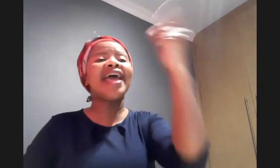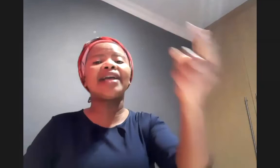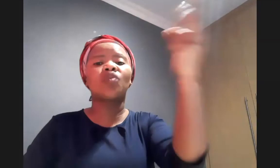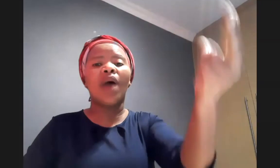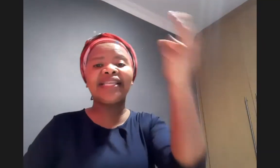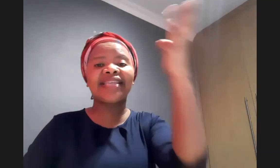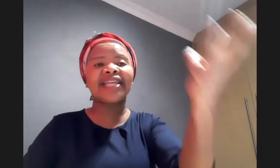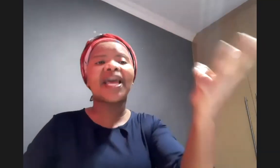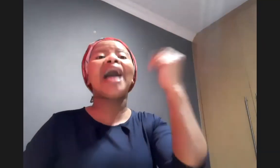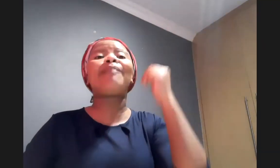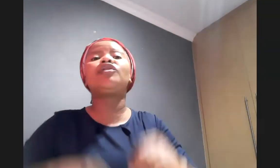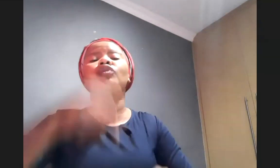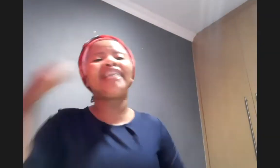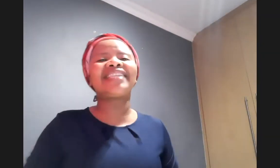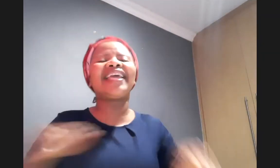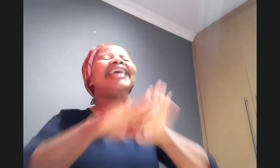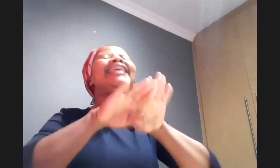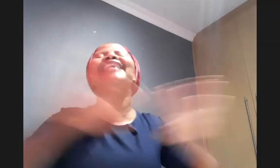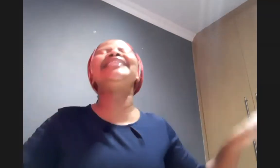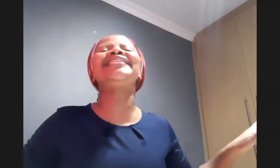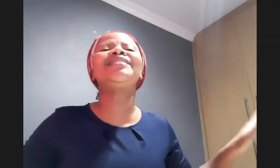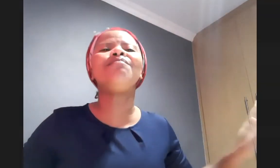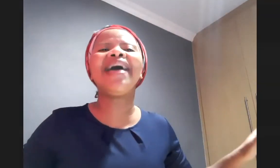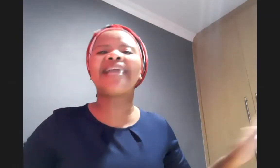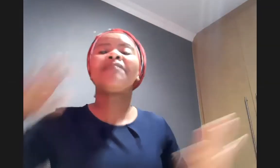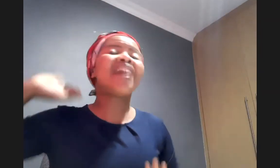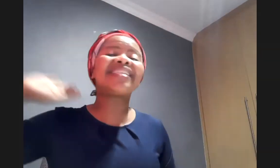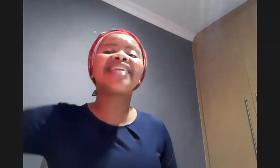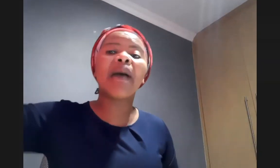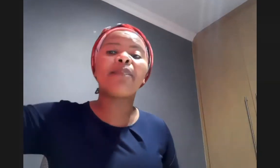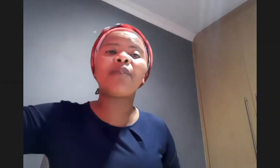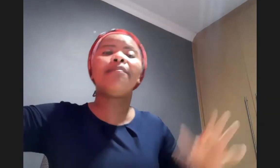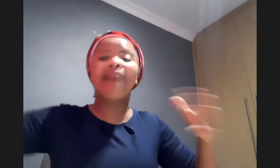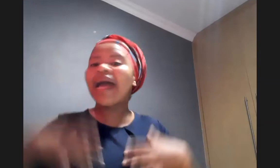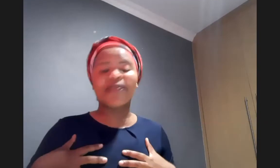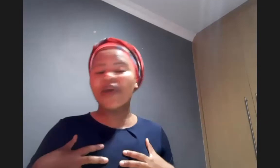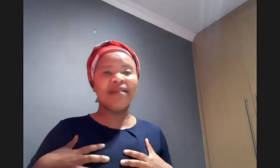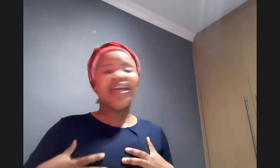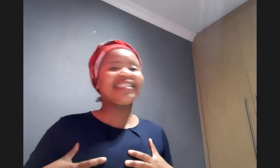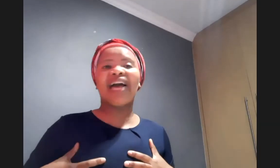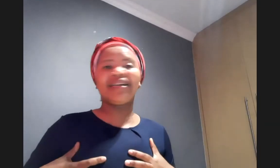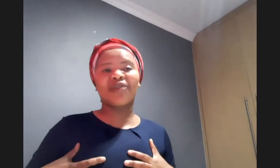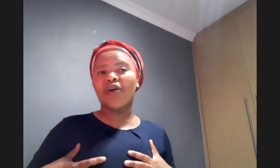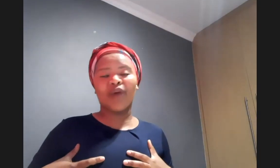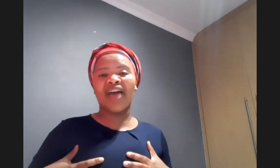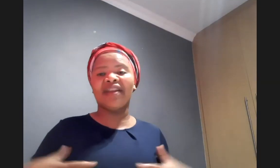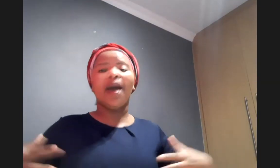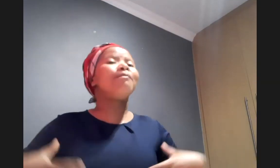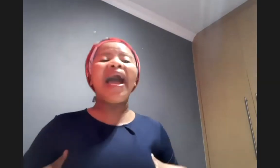xyz about you yesterday it doesn't matter that's their problem my problem is i want to go to heaven my